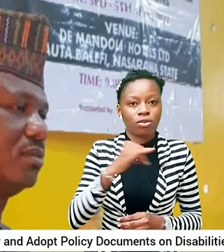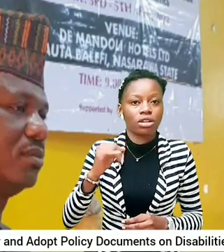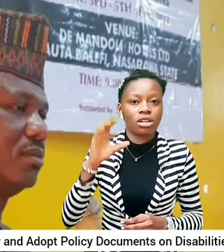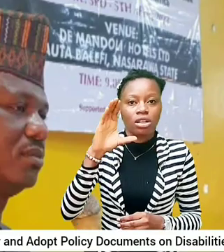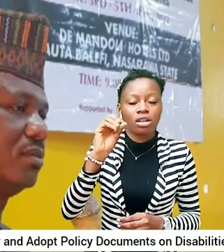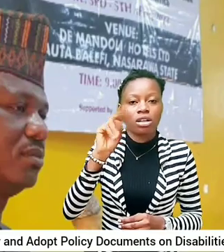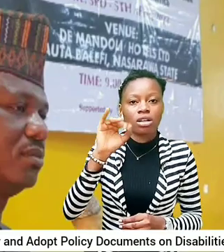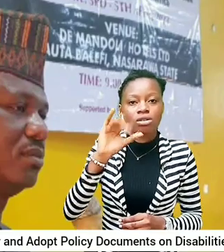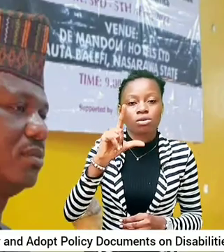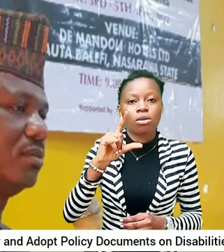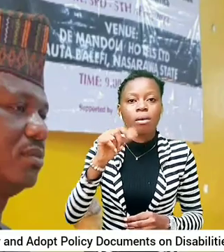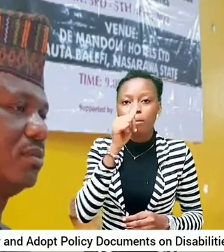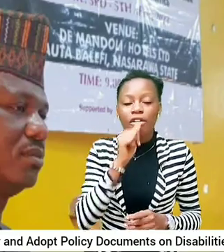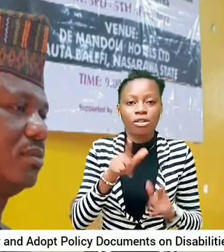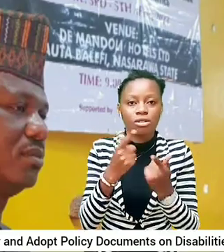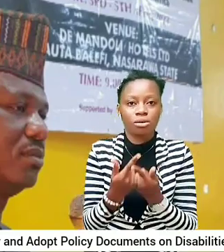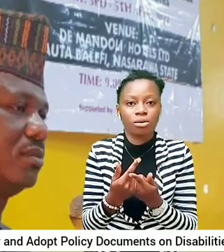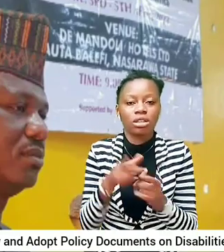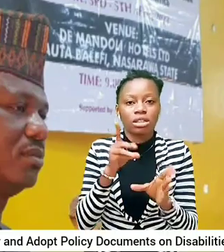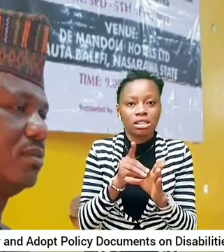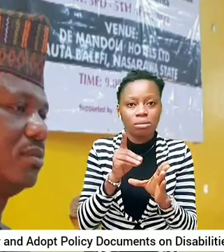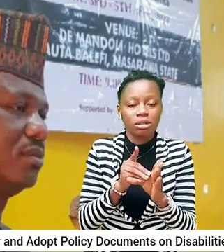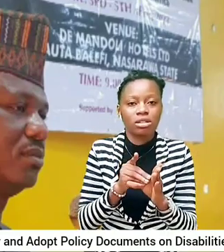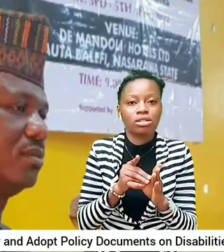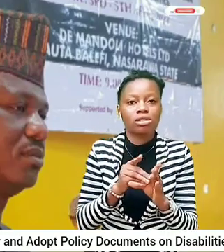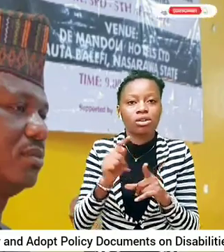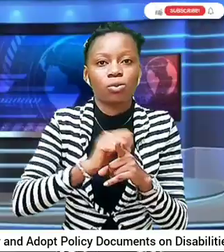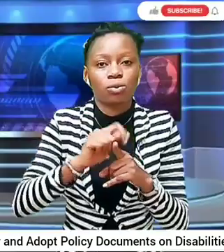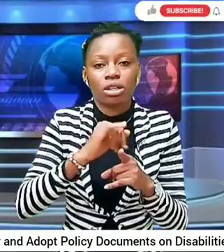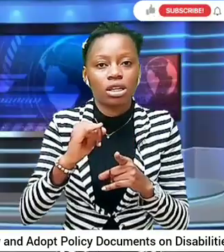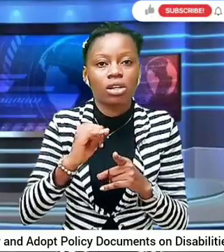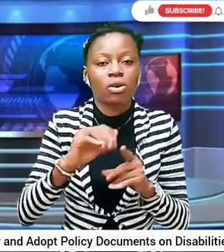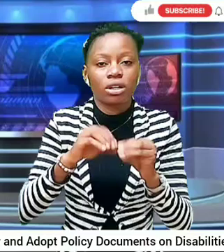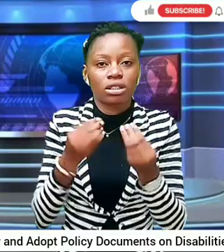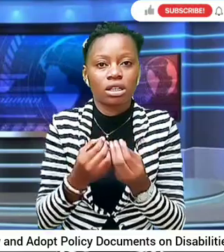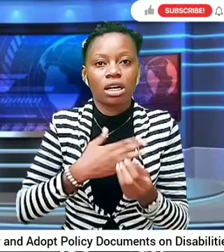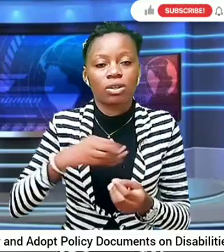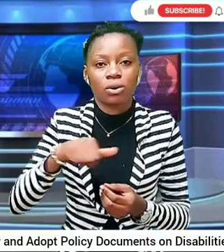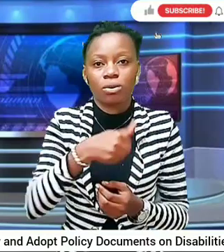disability oriented organizations and other stakeholders